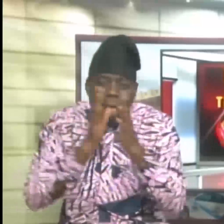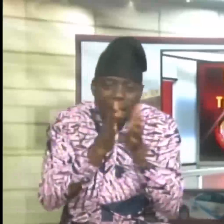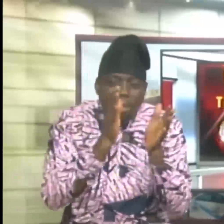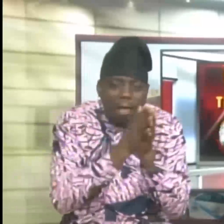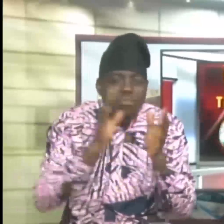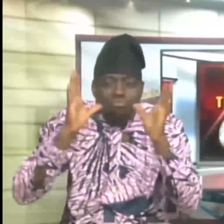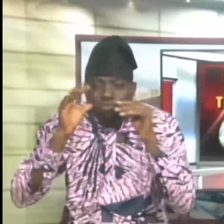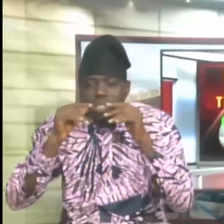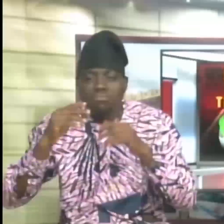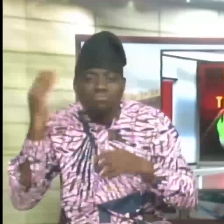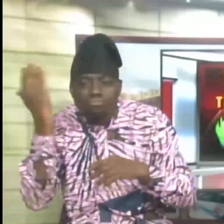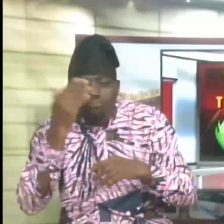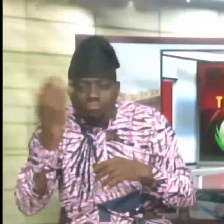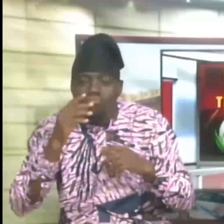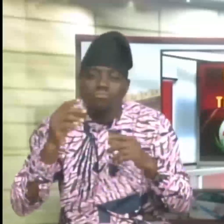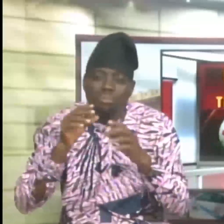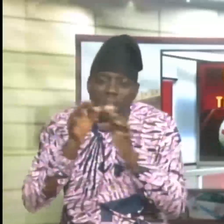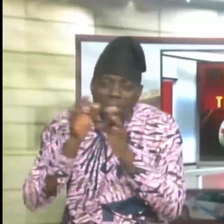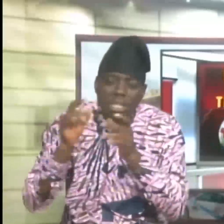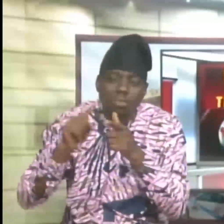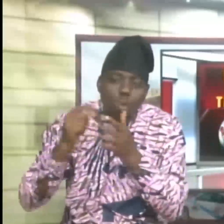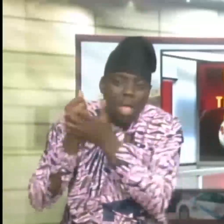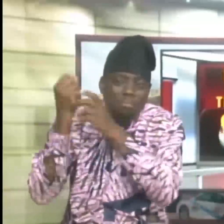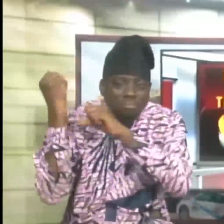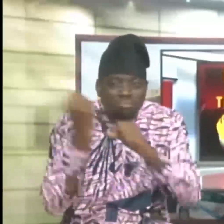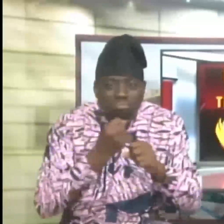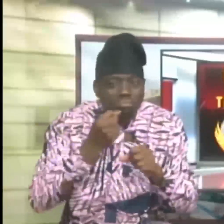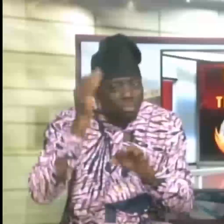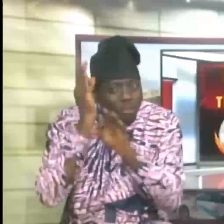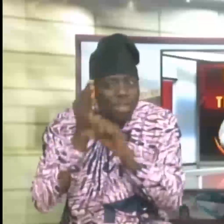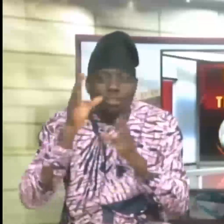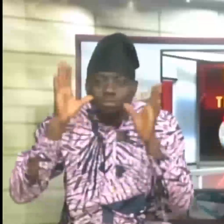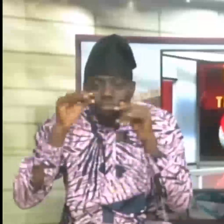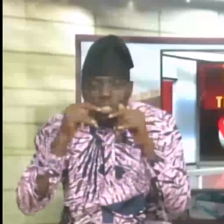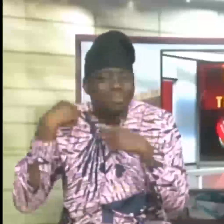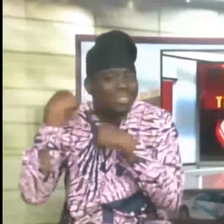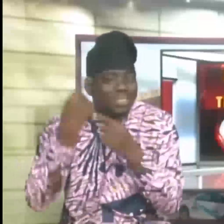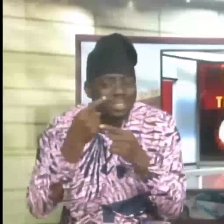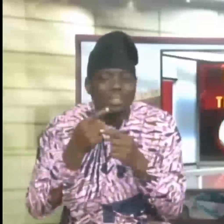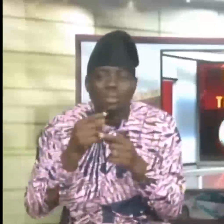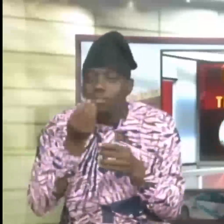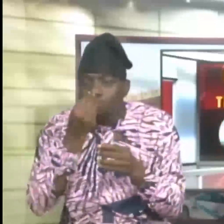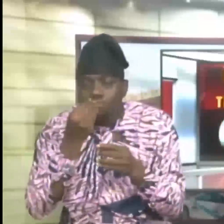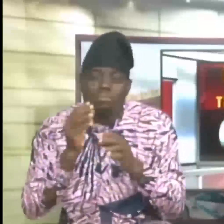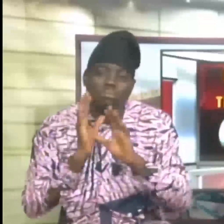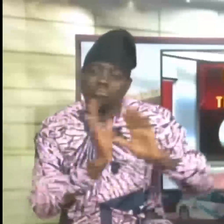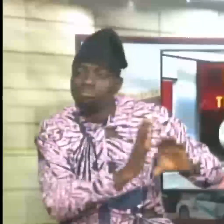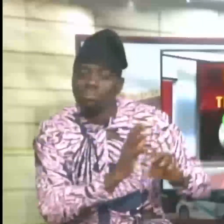Ramadan is expected to strengthen the faith of Muslims since they abstain from food, drinks, and other acts during